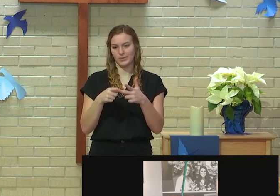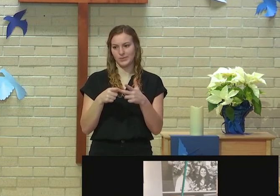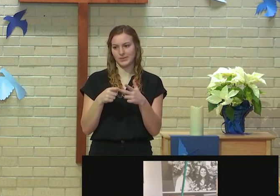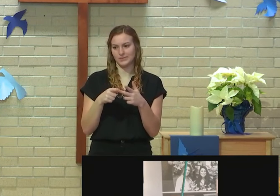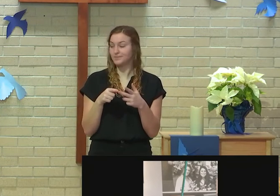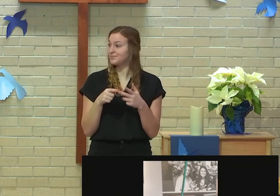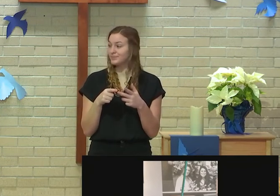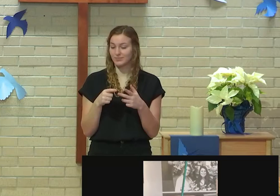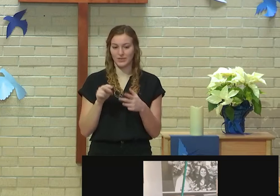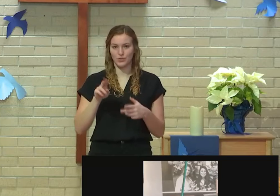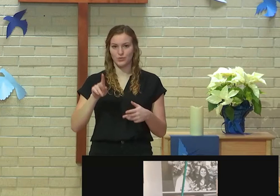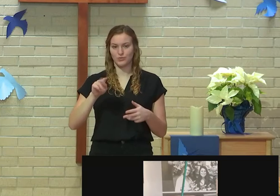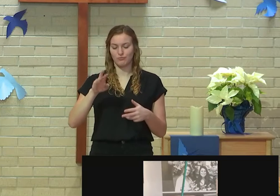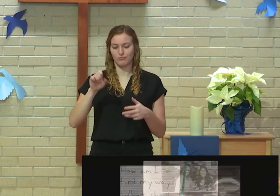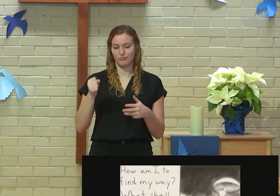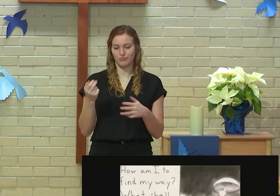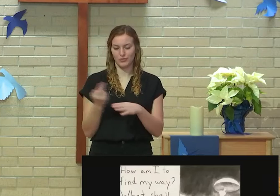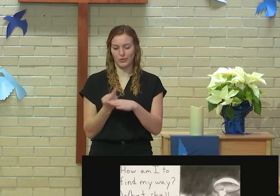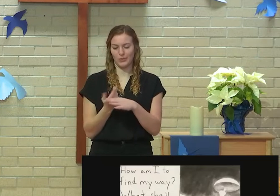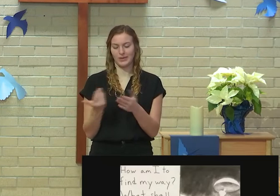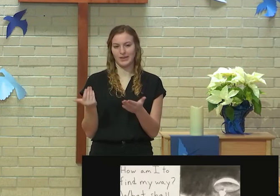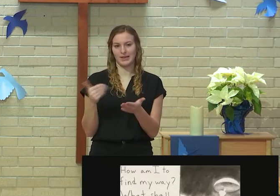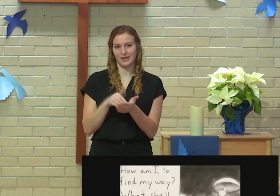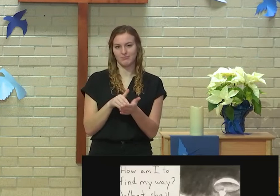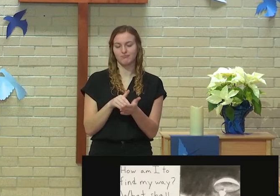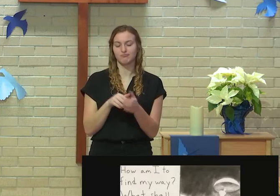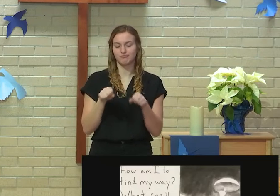can be reused to fuel new life.